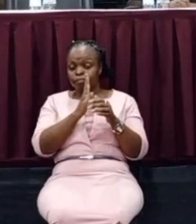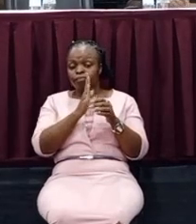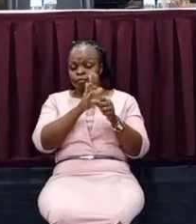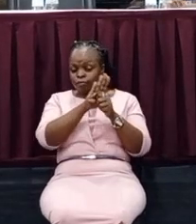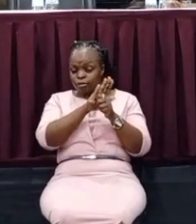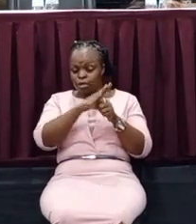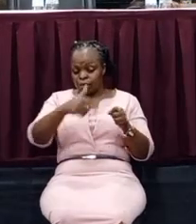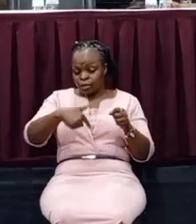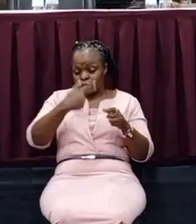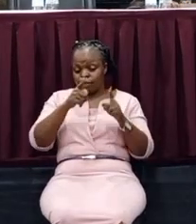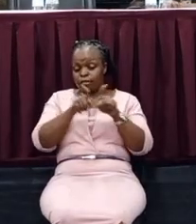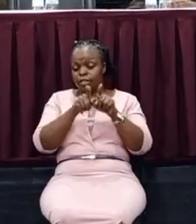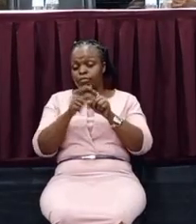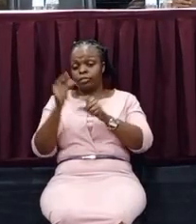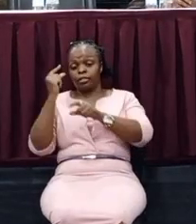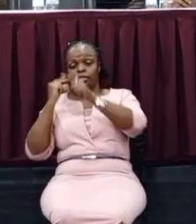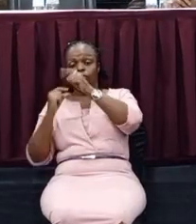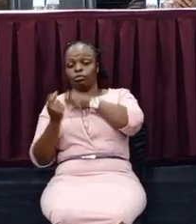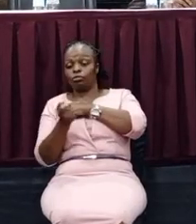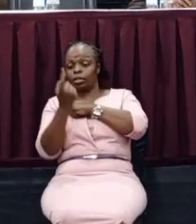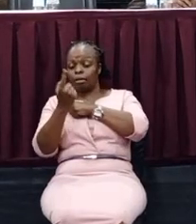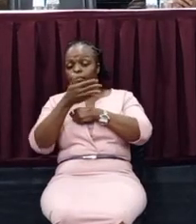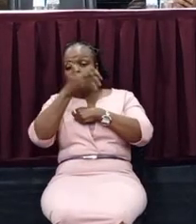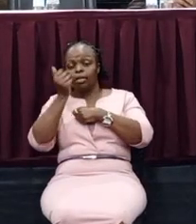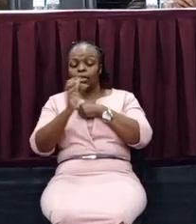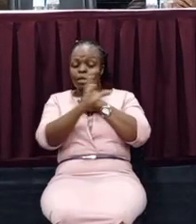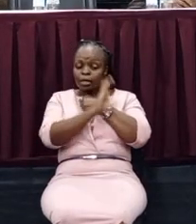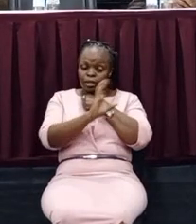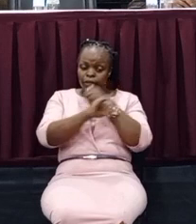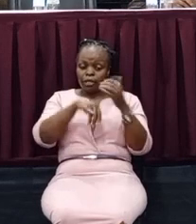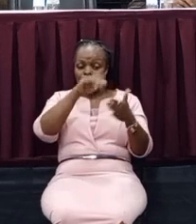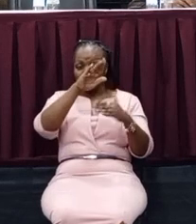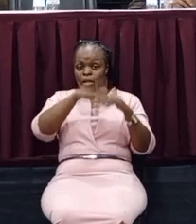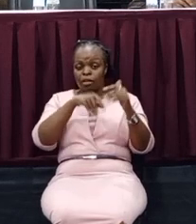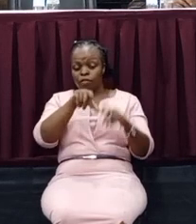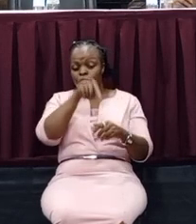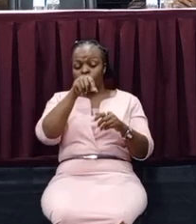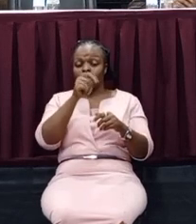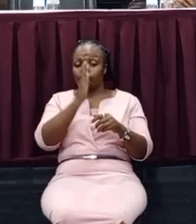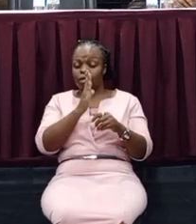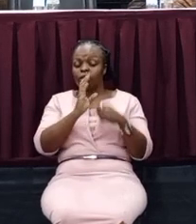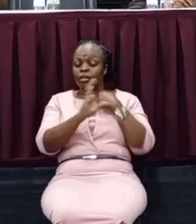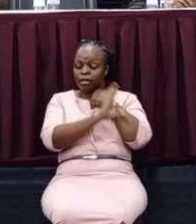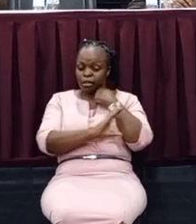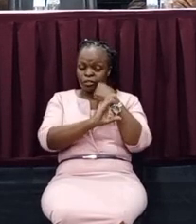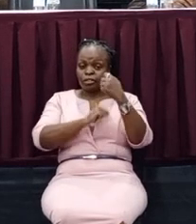generations to come, a better country than we found. That has been very patriotic, as we undertake